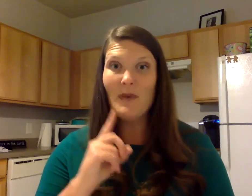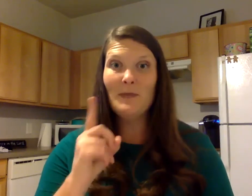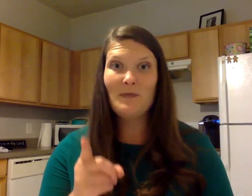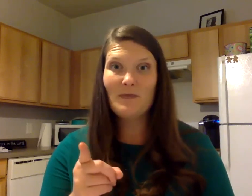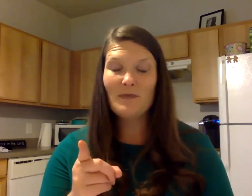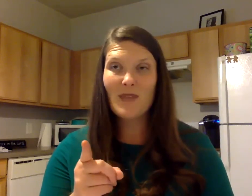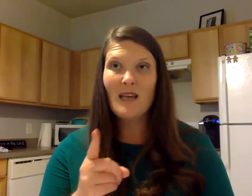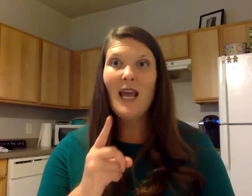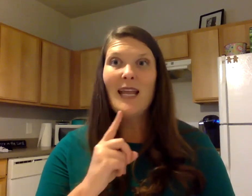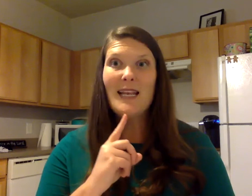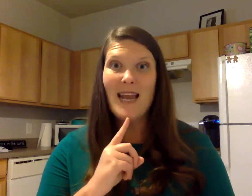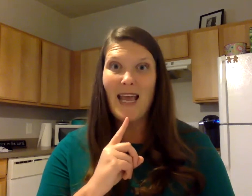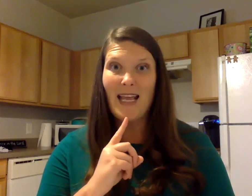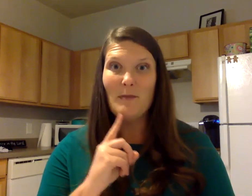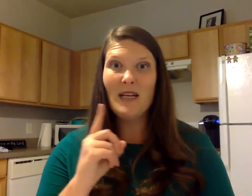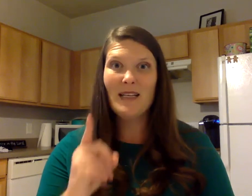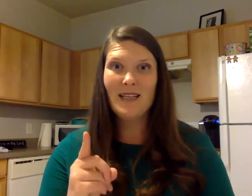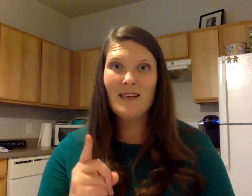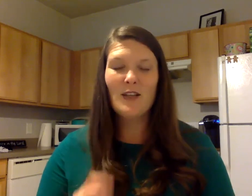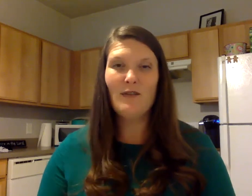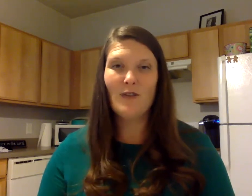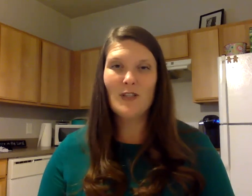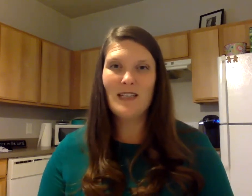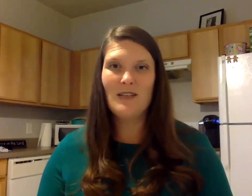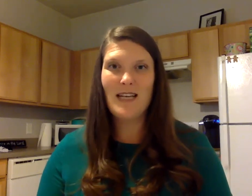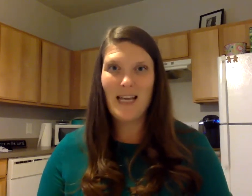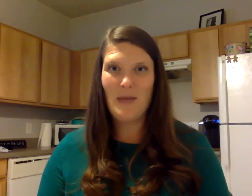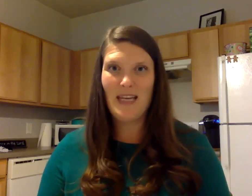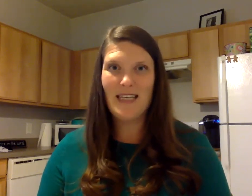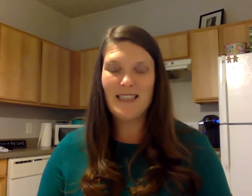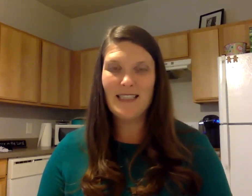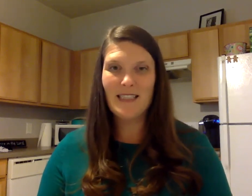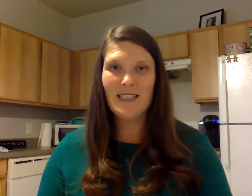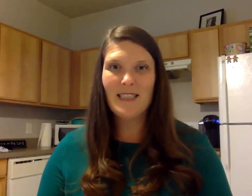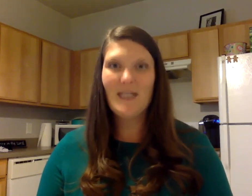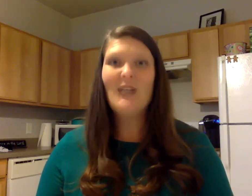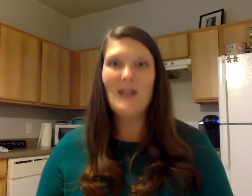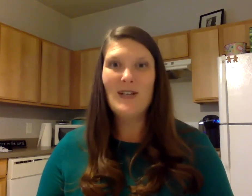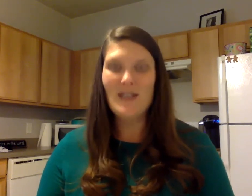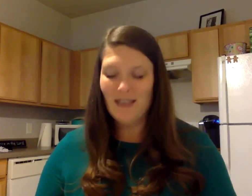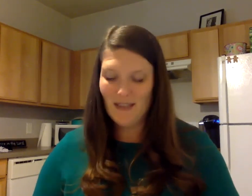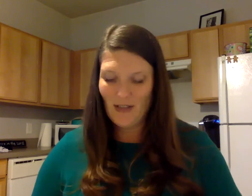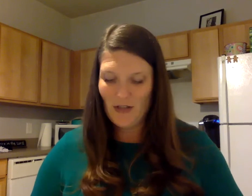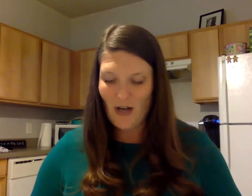name the first sound in name is mmm good job